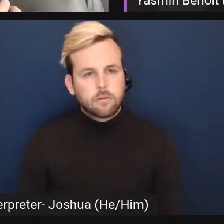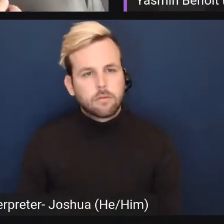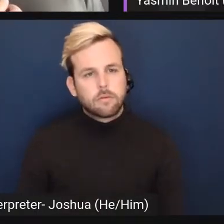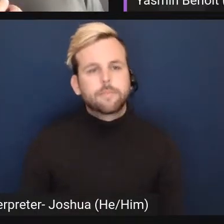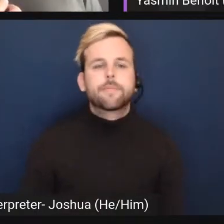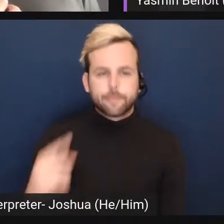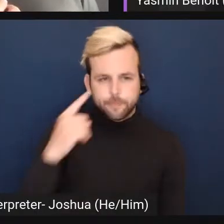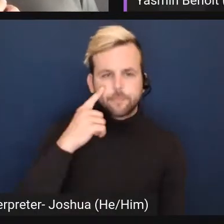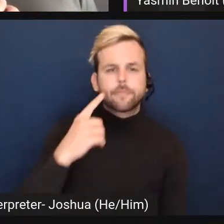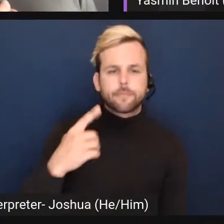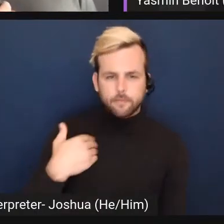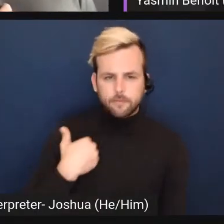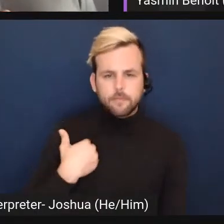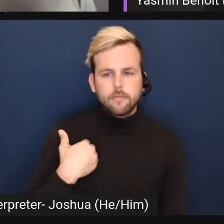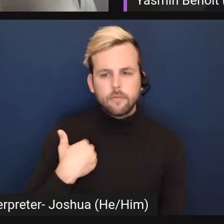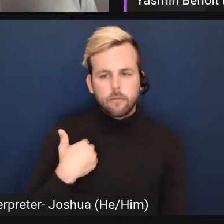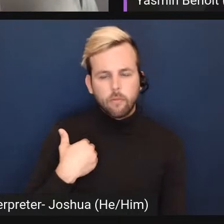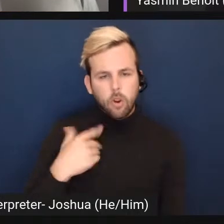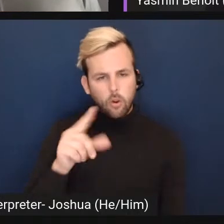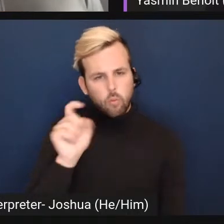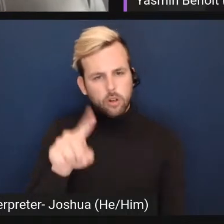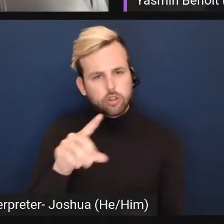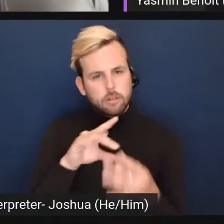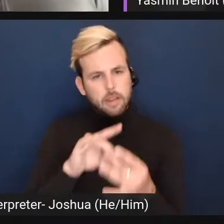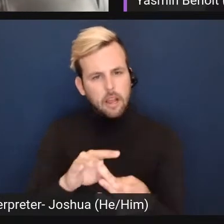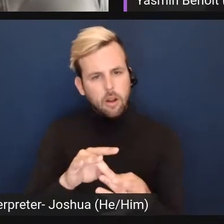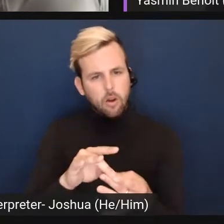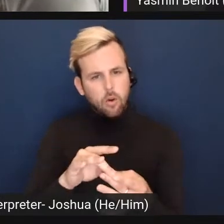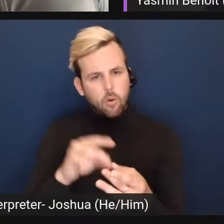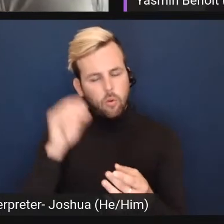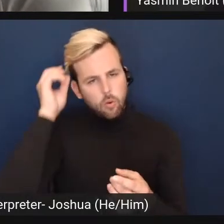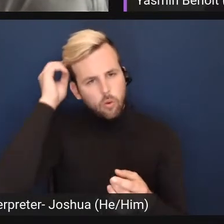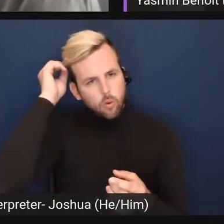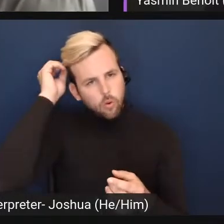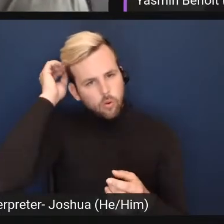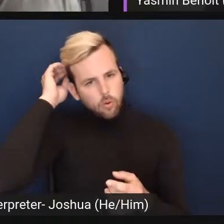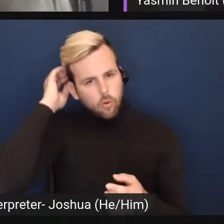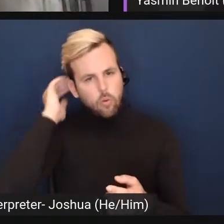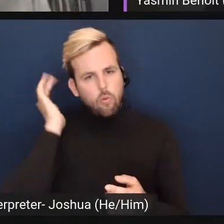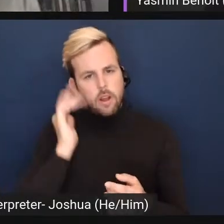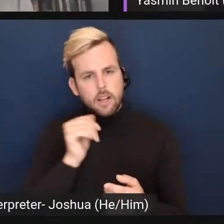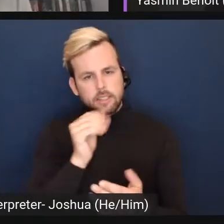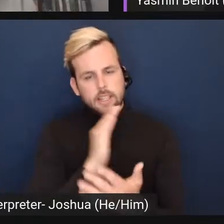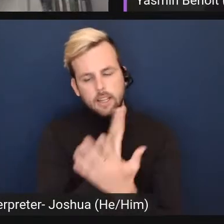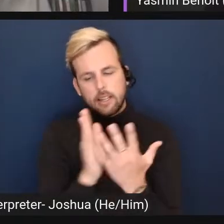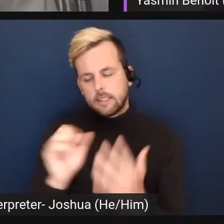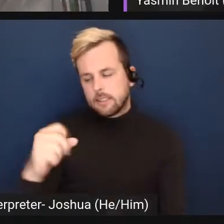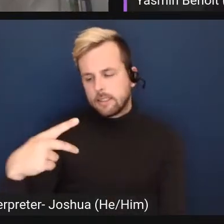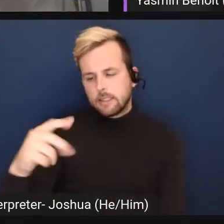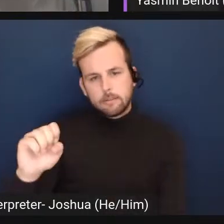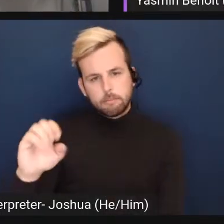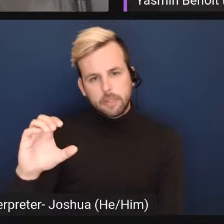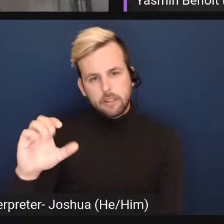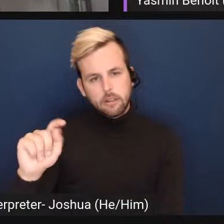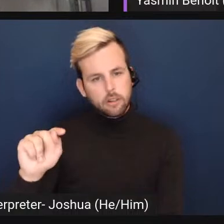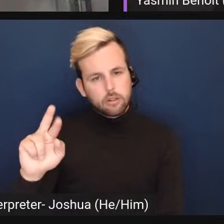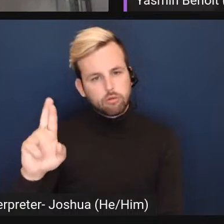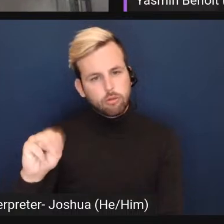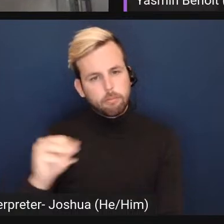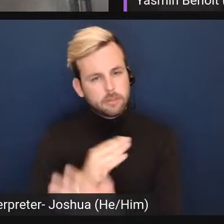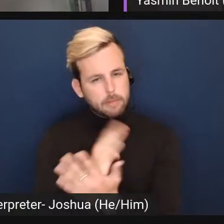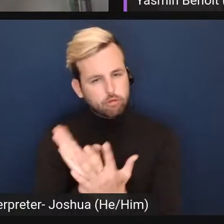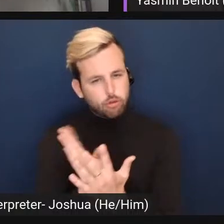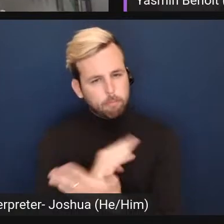I think there's a question about, one, I'd say the term spectrum. Um, and I,